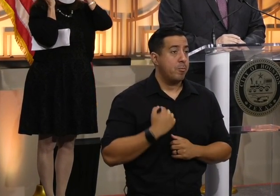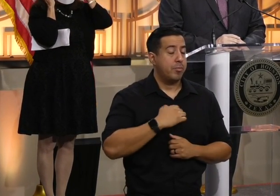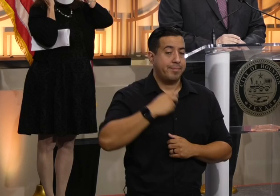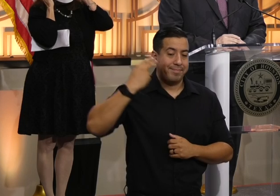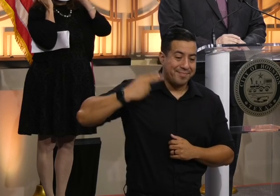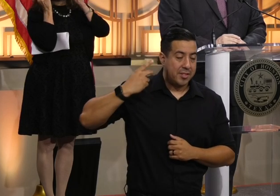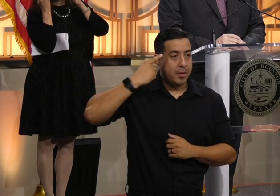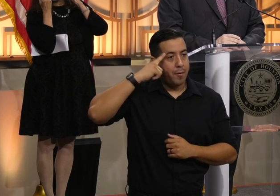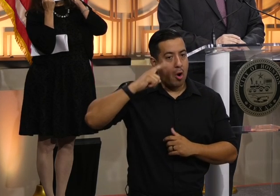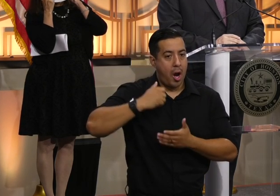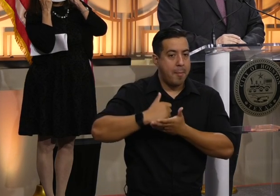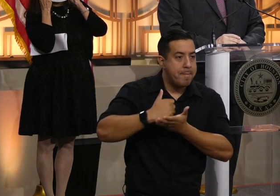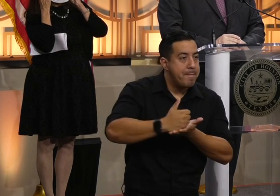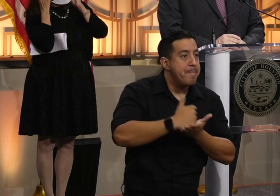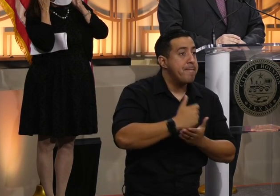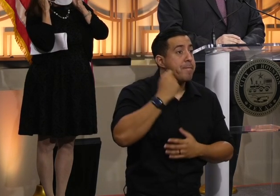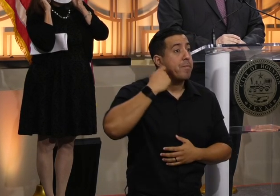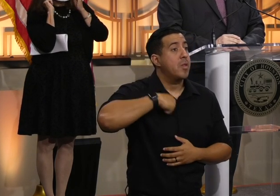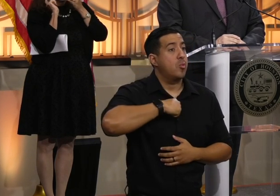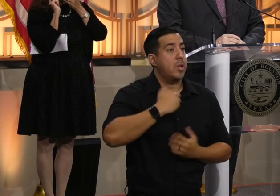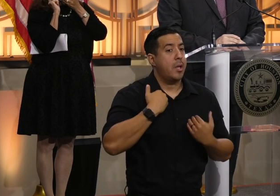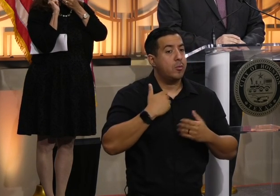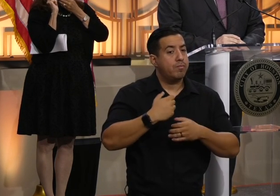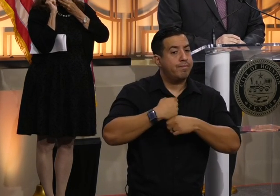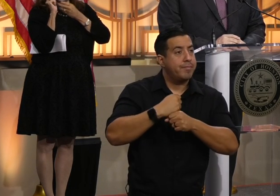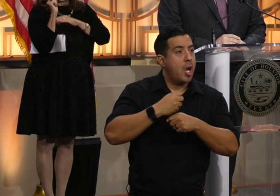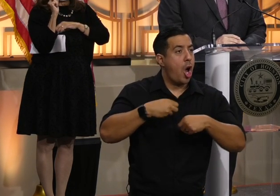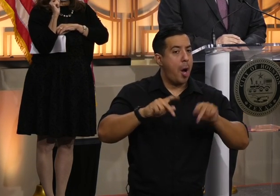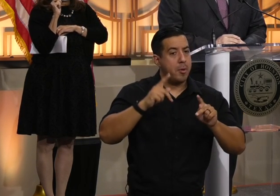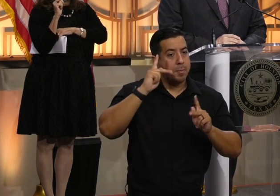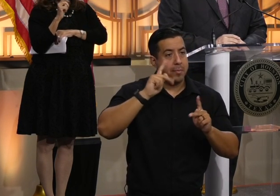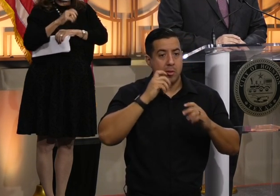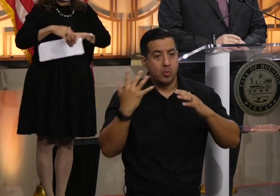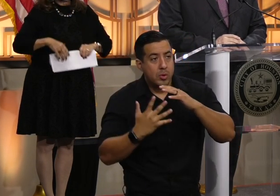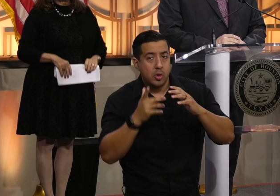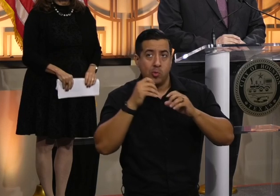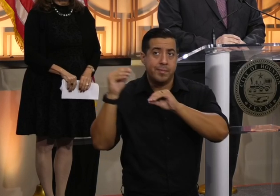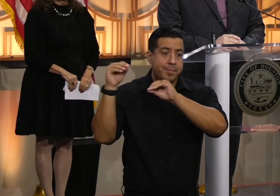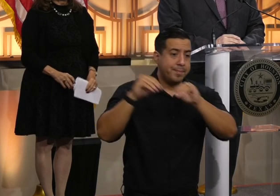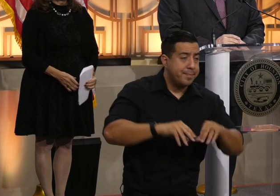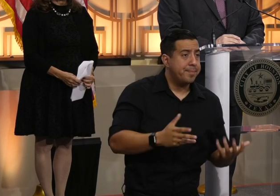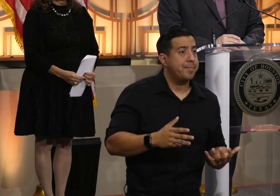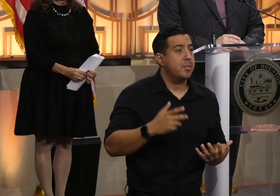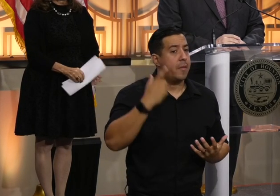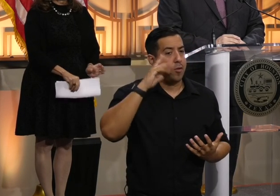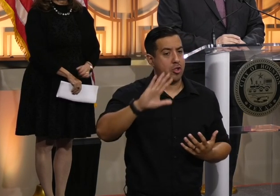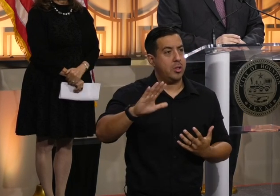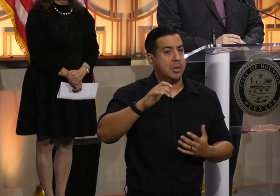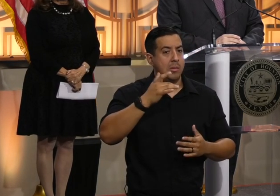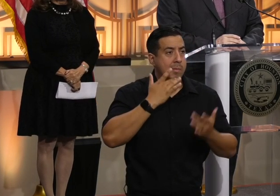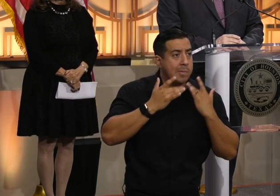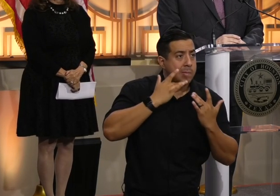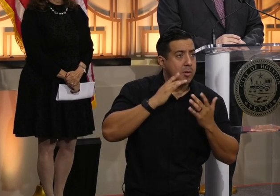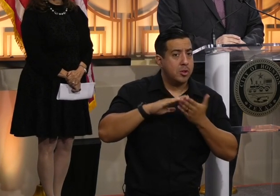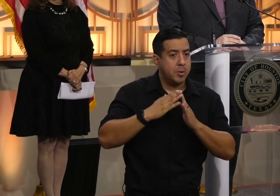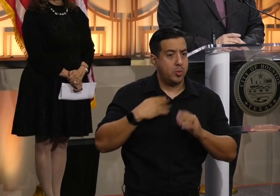resettlement. Our mission is to create opportunities for immigrants, refugees, and underserved communities to achieve their goals for self